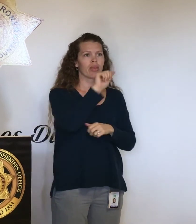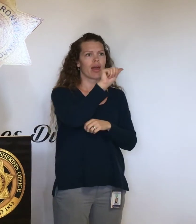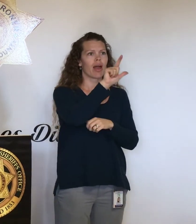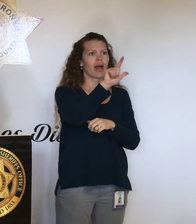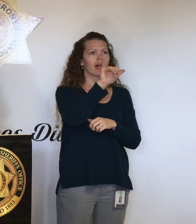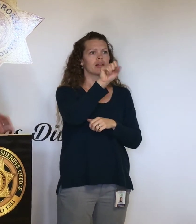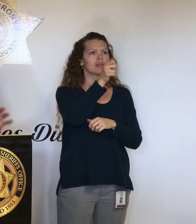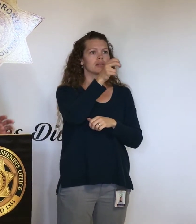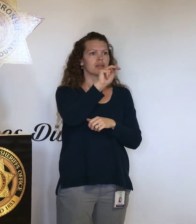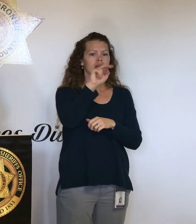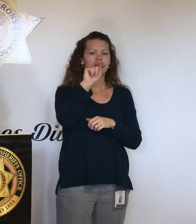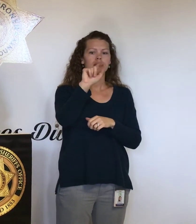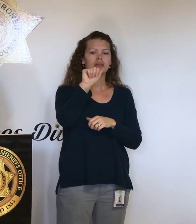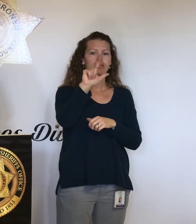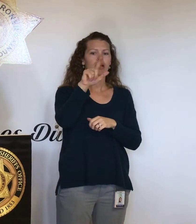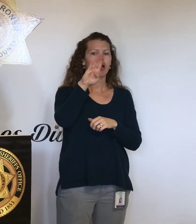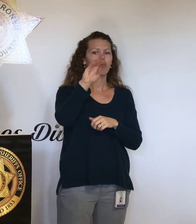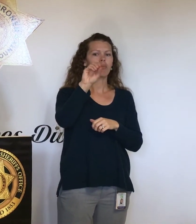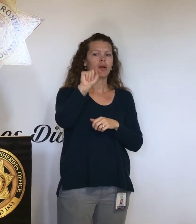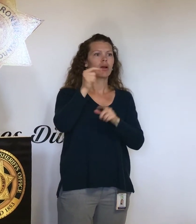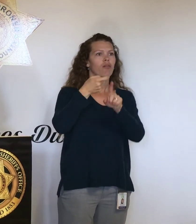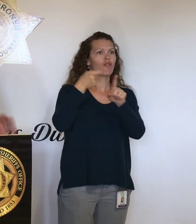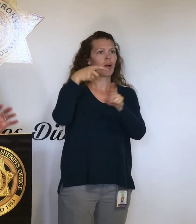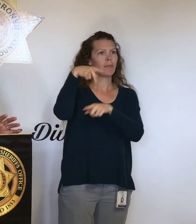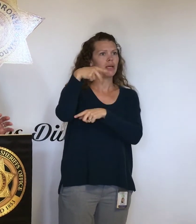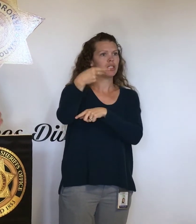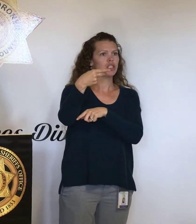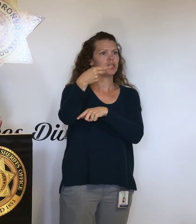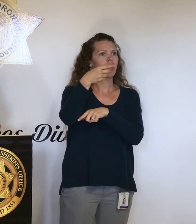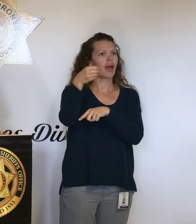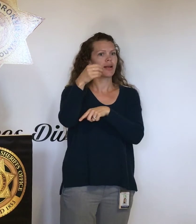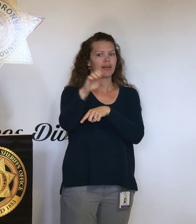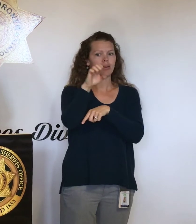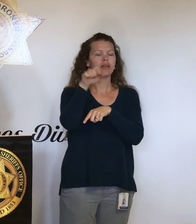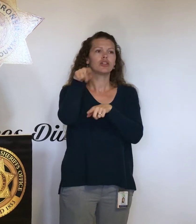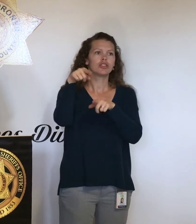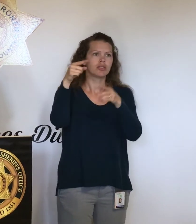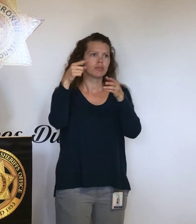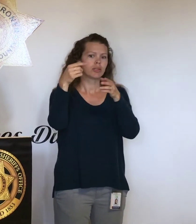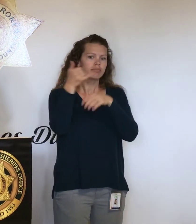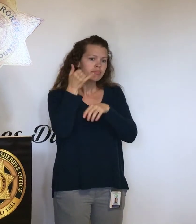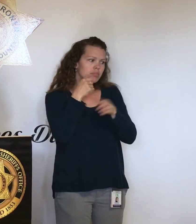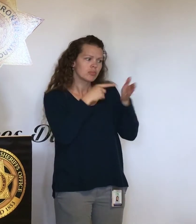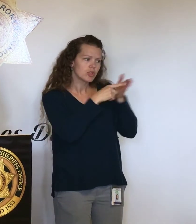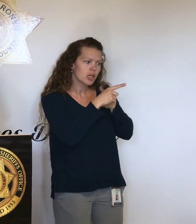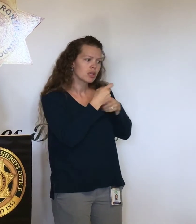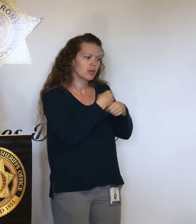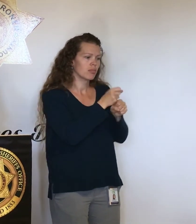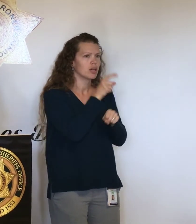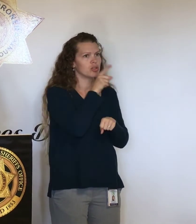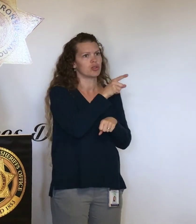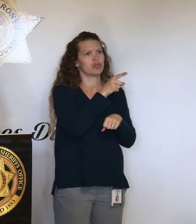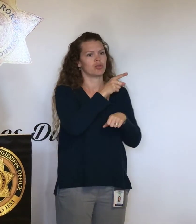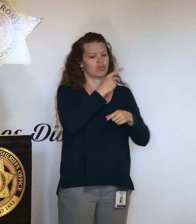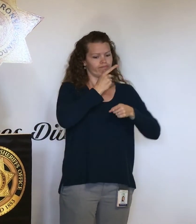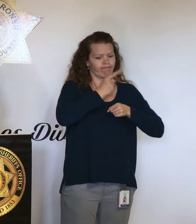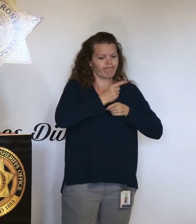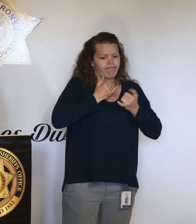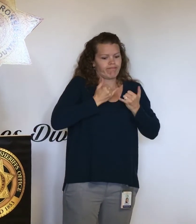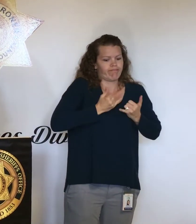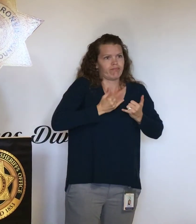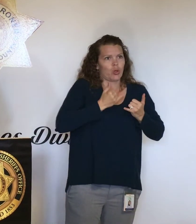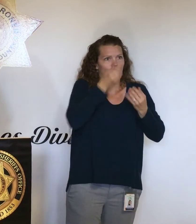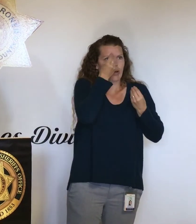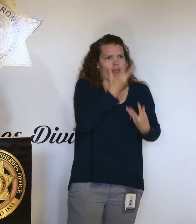Talbot from PG&E has been checking in. And I appreciate her and the information that she's been giving us. And so, we will be working